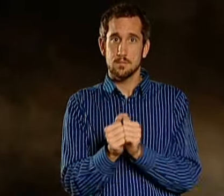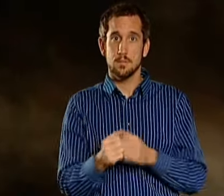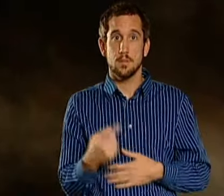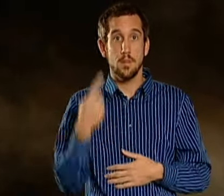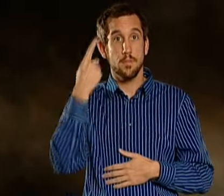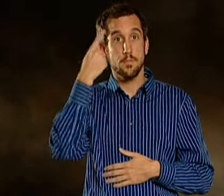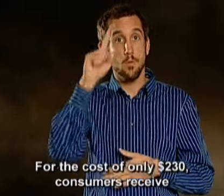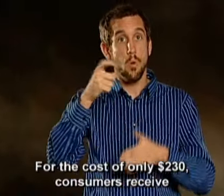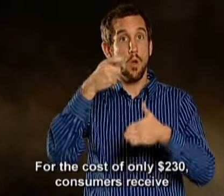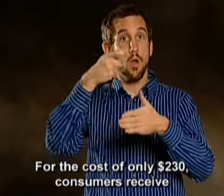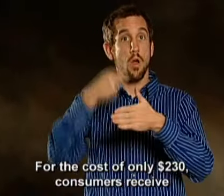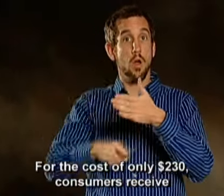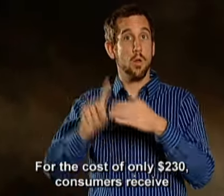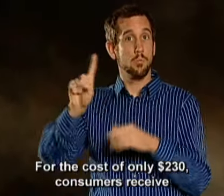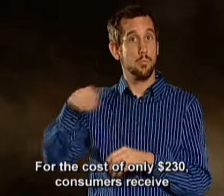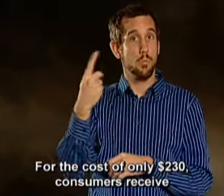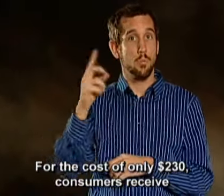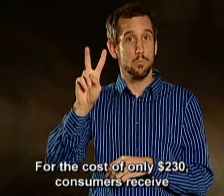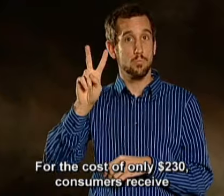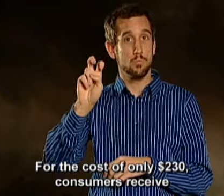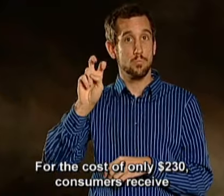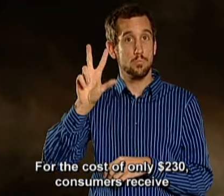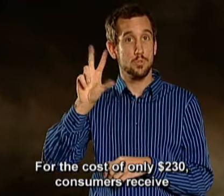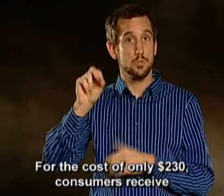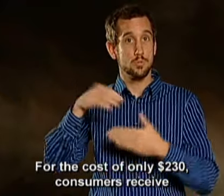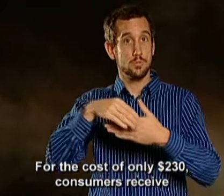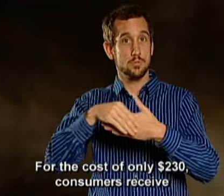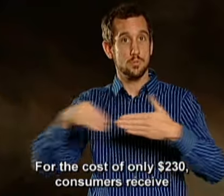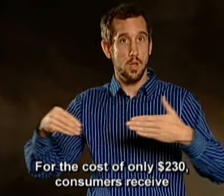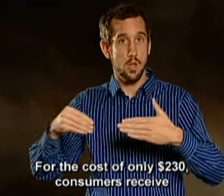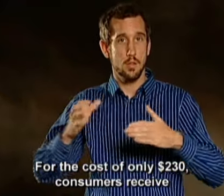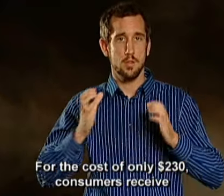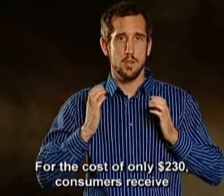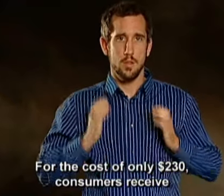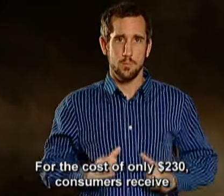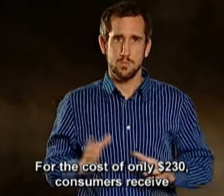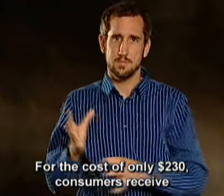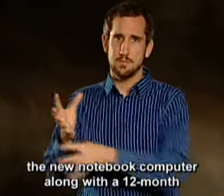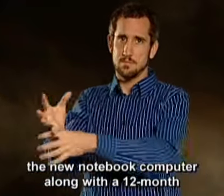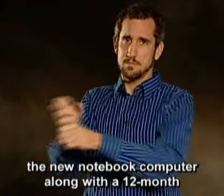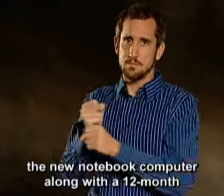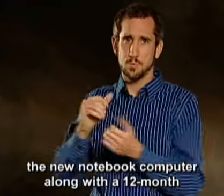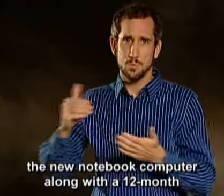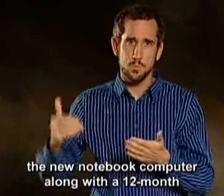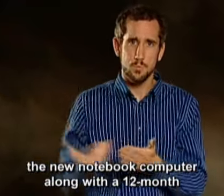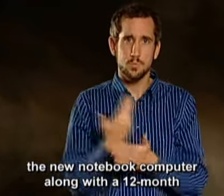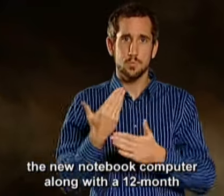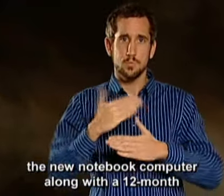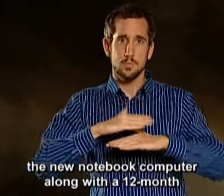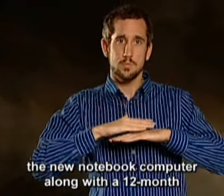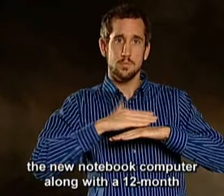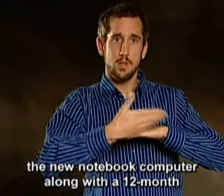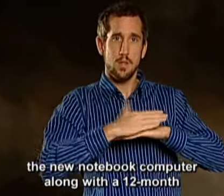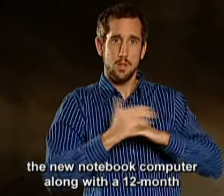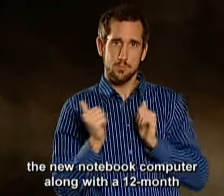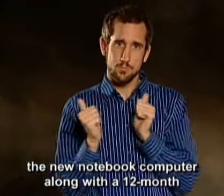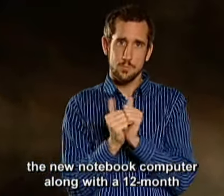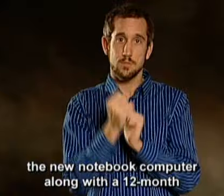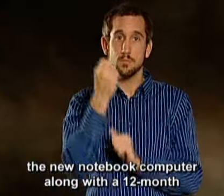For the cost of only $230, consumers receive the new notebook computer along with a